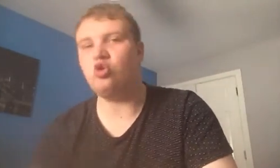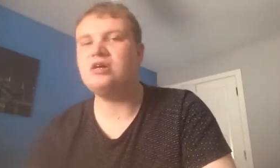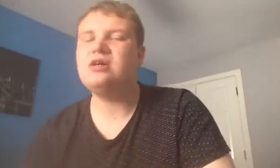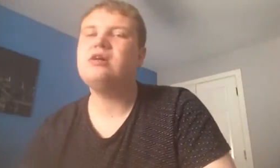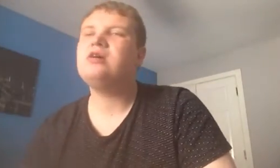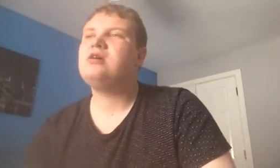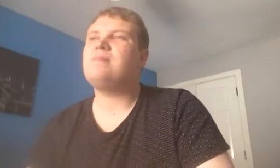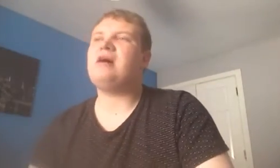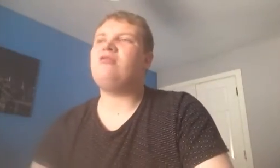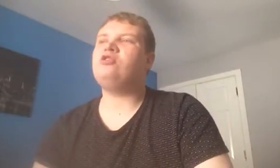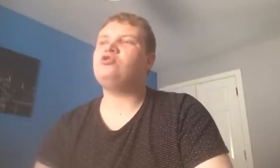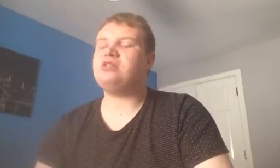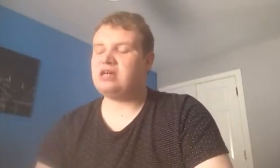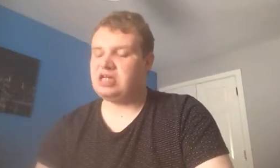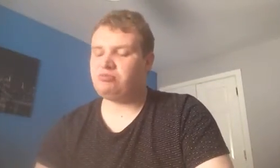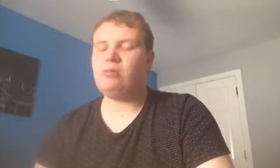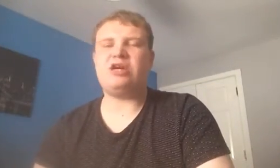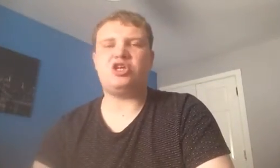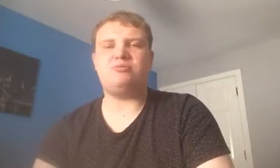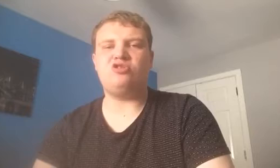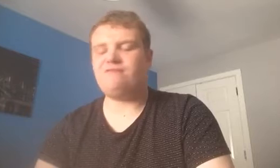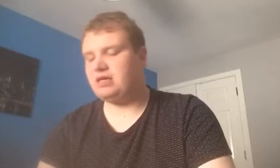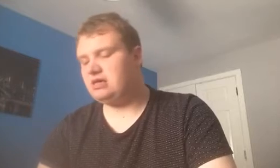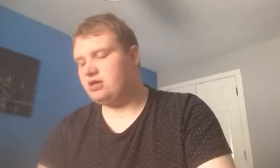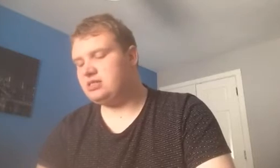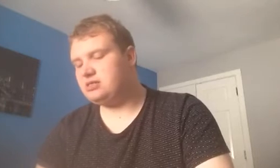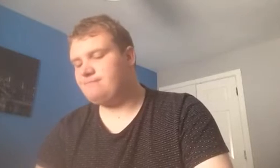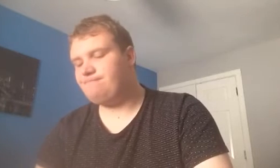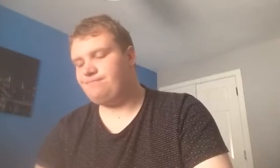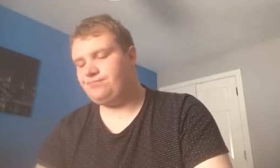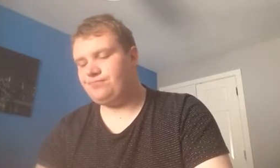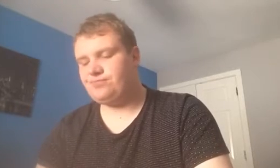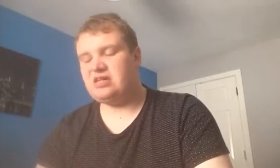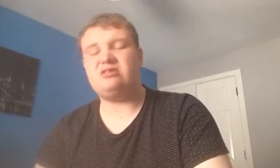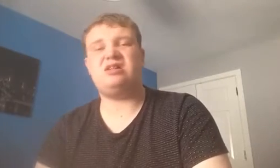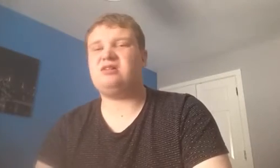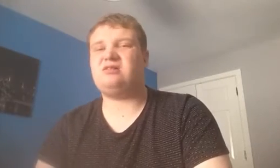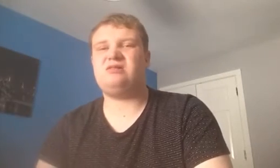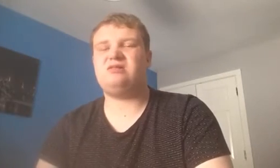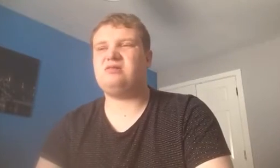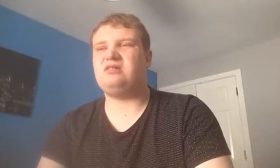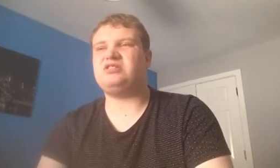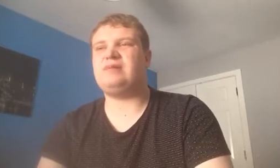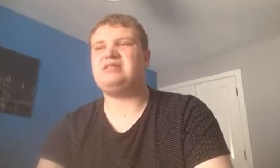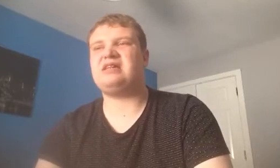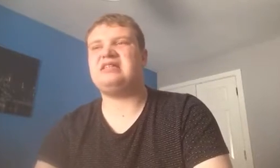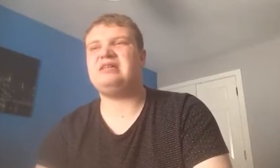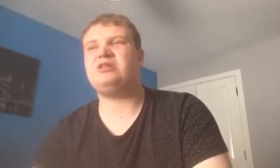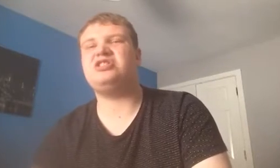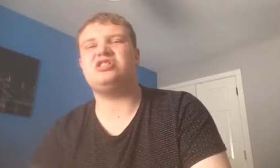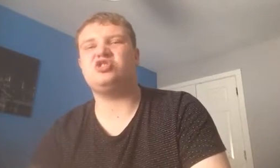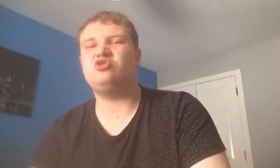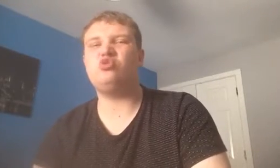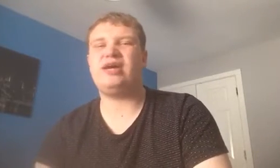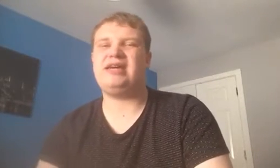go. My thoughts on that, it's probably a good move, because, they're, it's the best thing today, because there's no way,